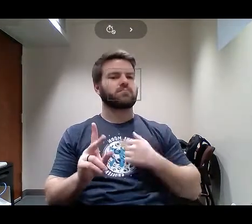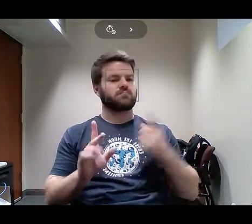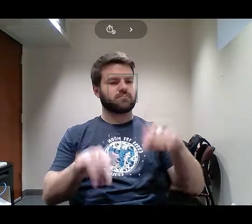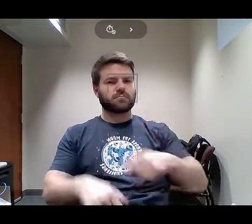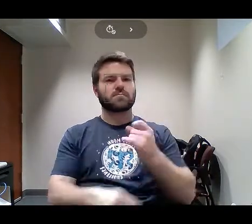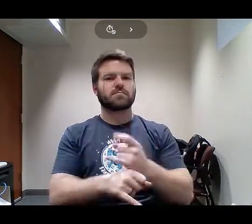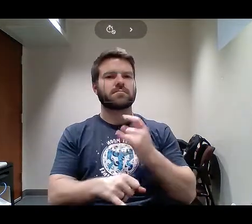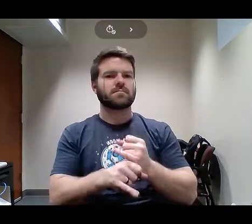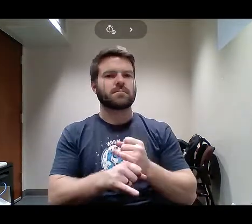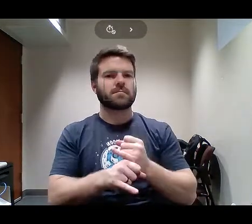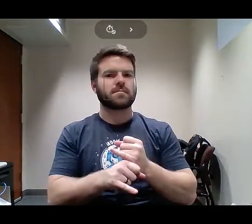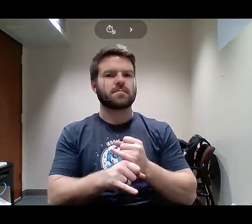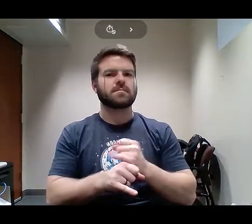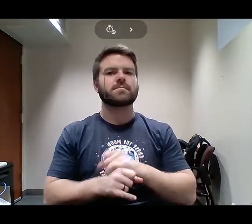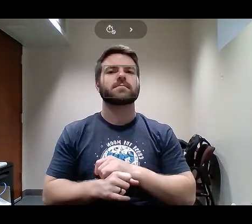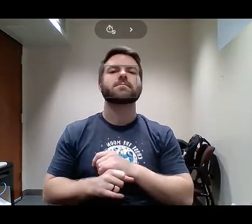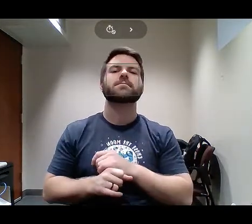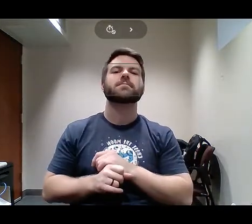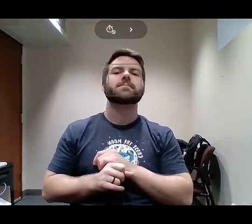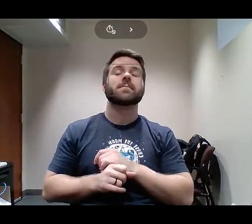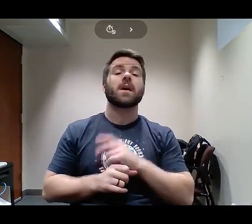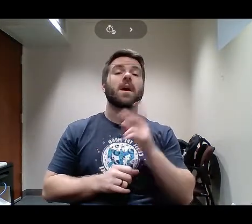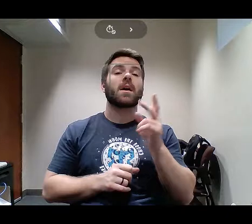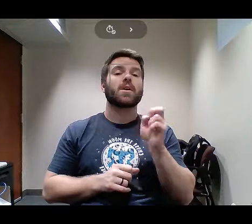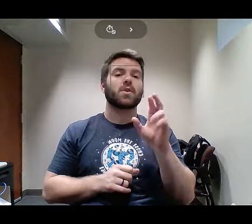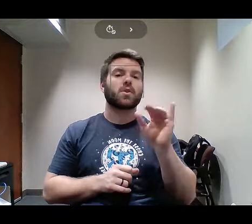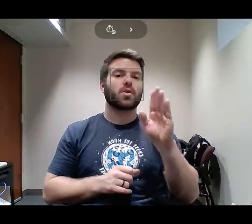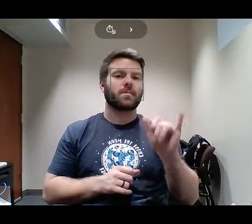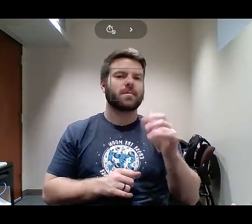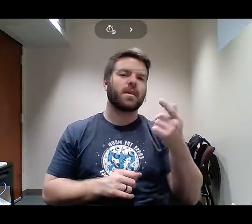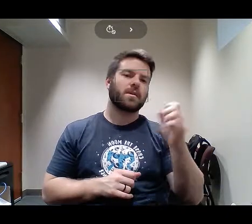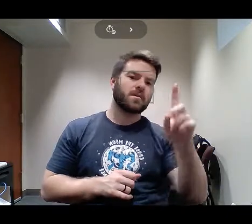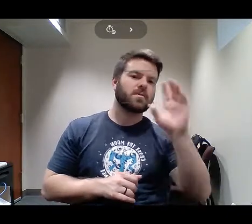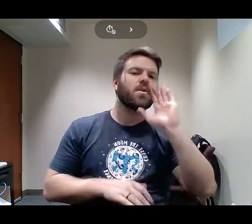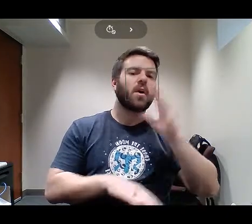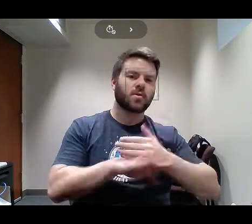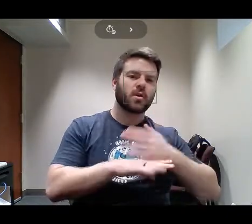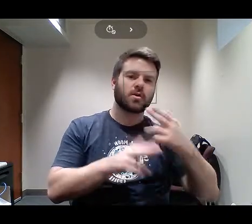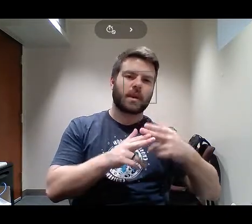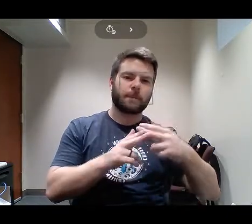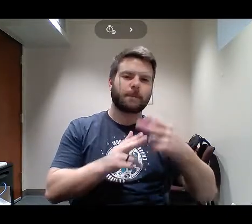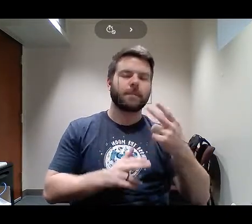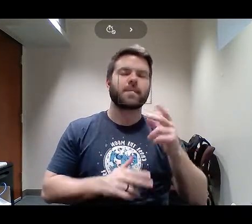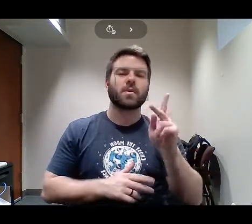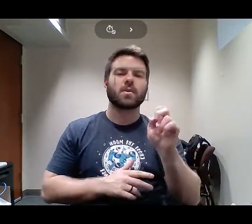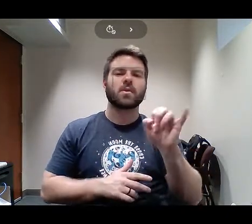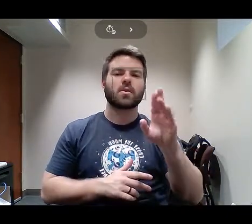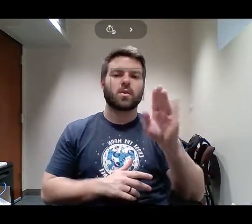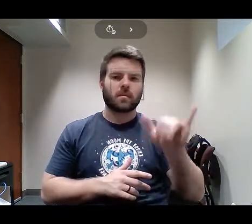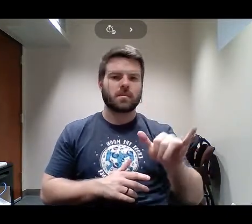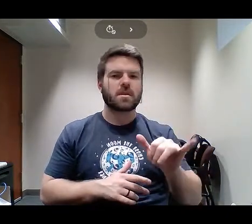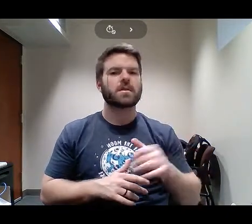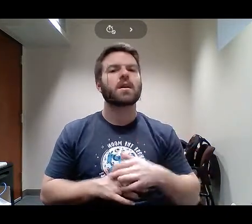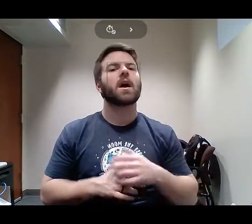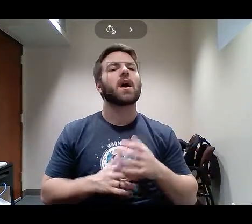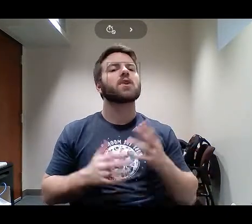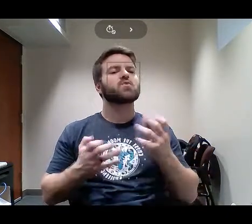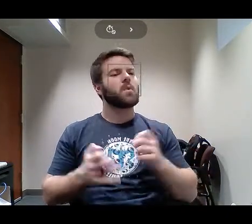You see, Kirby's a very smart girl. She wants people to get to know her on her own terms, she says, not in terms of who she knows.